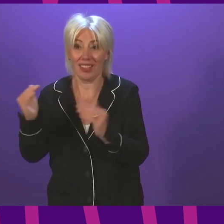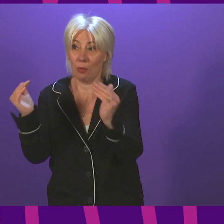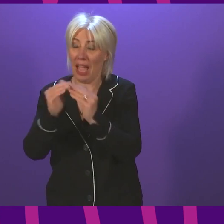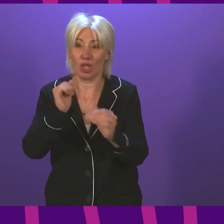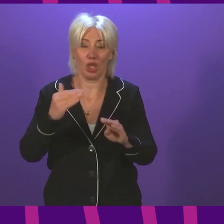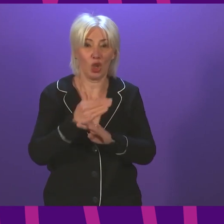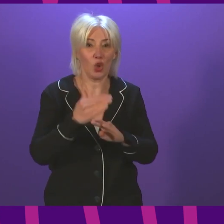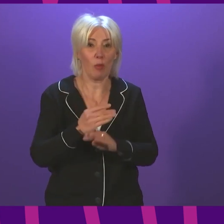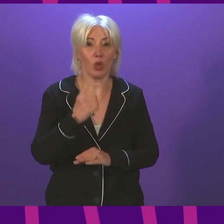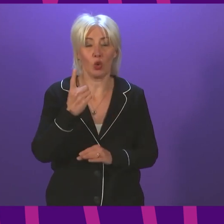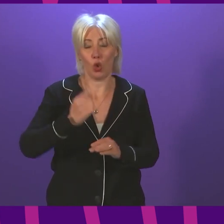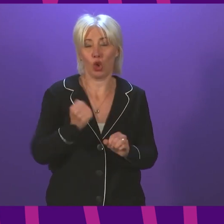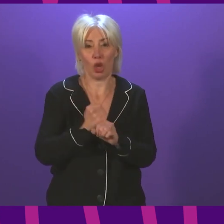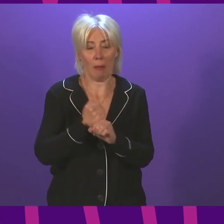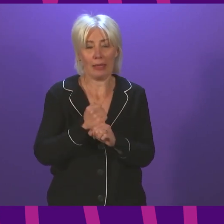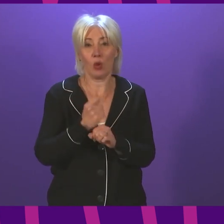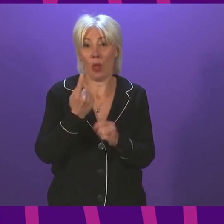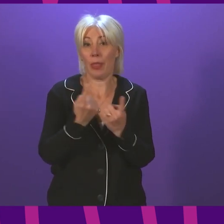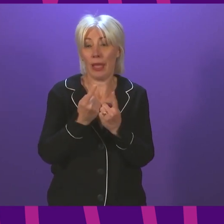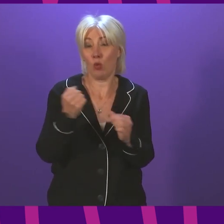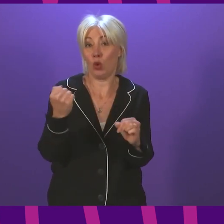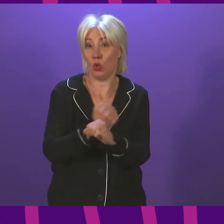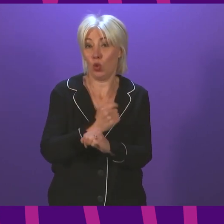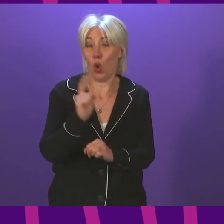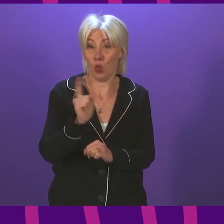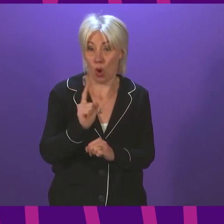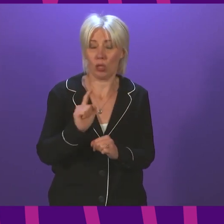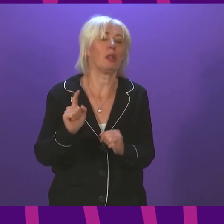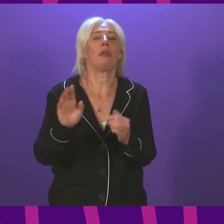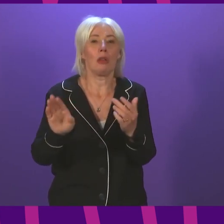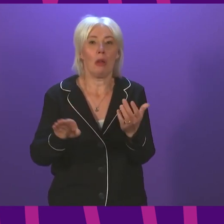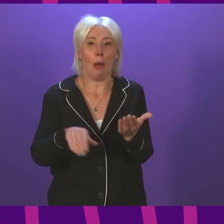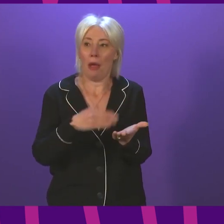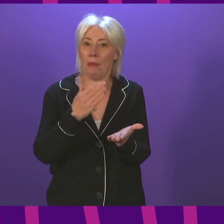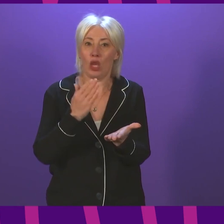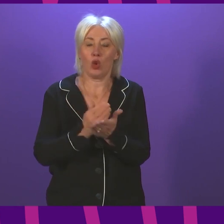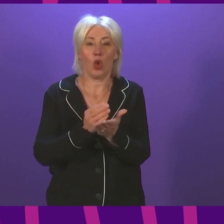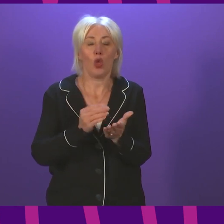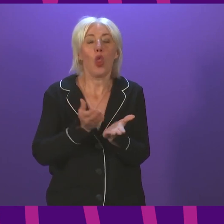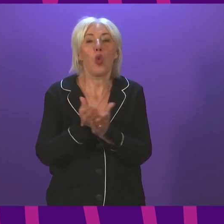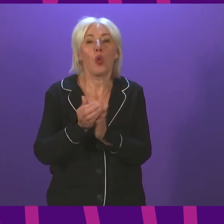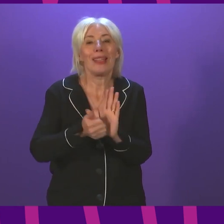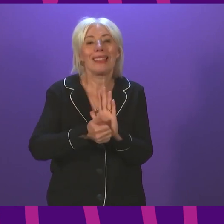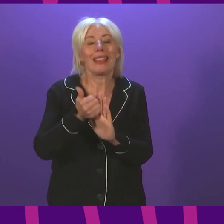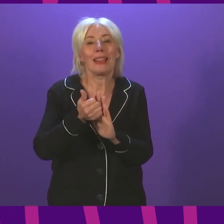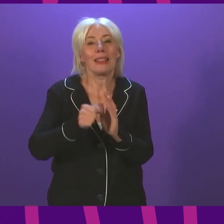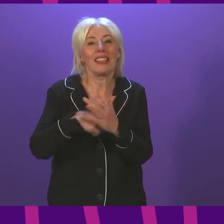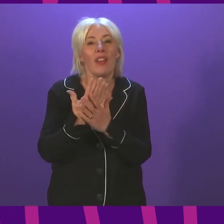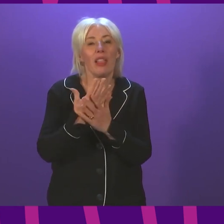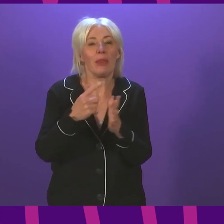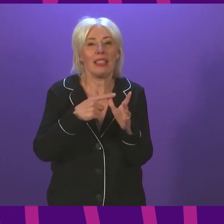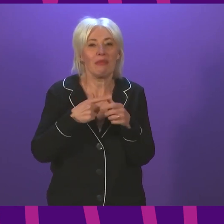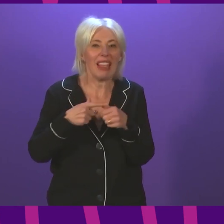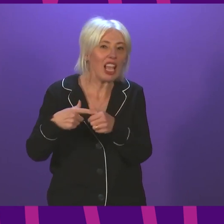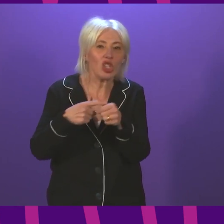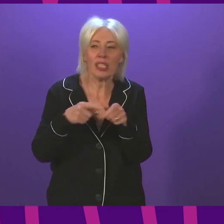things the Scottish Government is anxious to do is make sure that we are through our Skills Development Agency and the other work we do